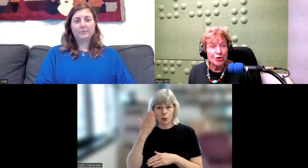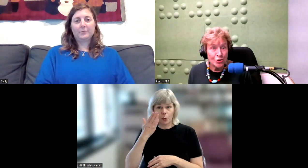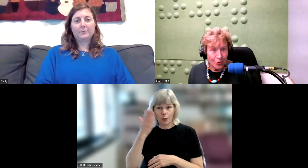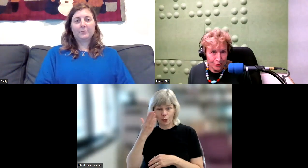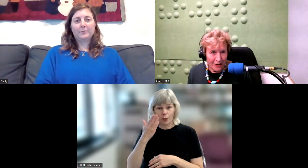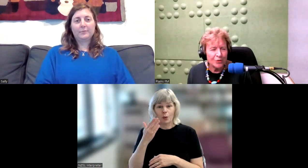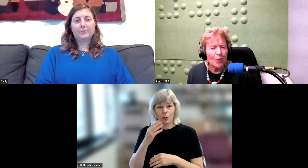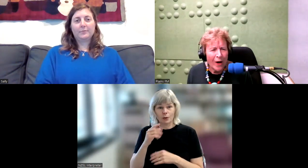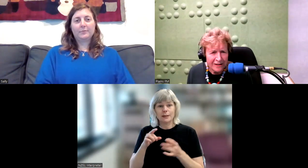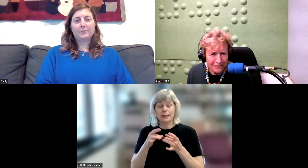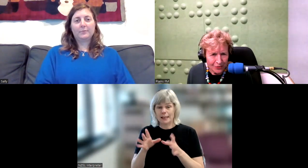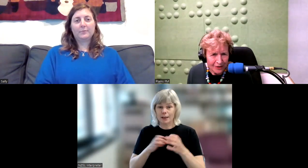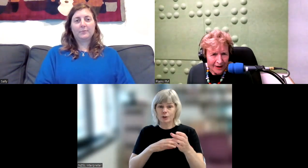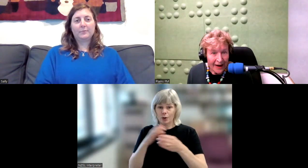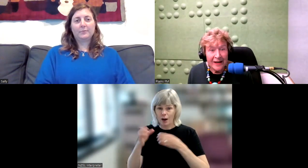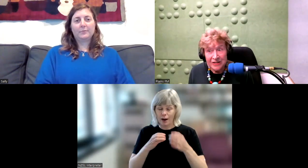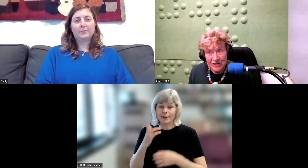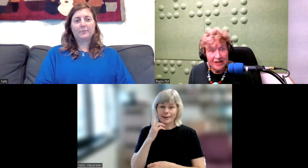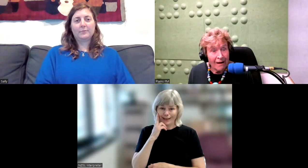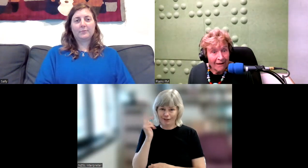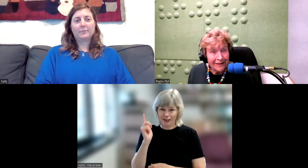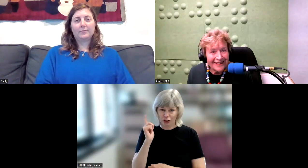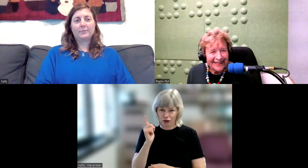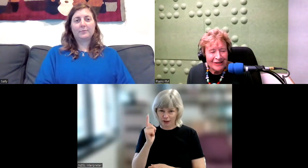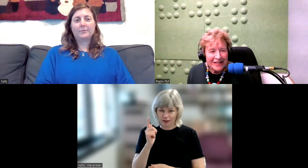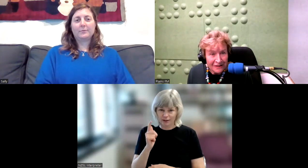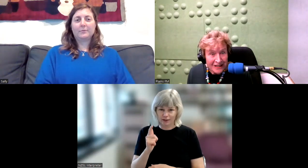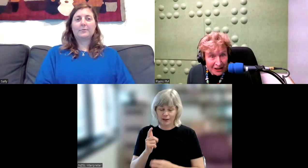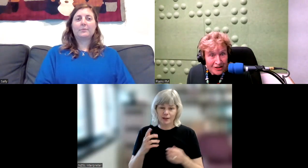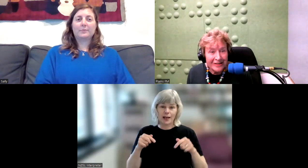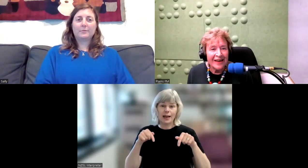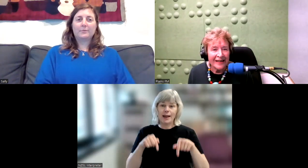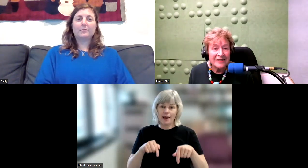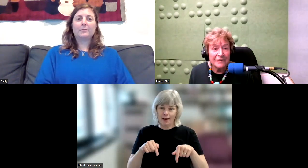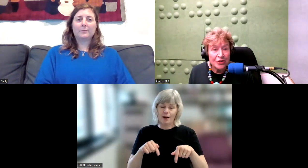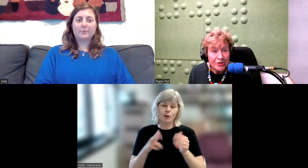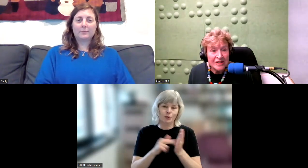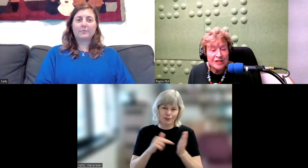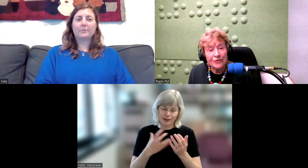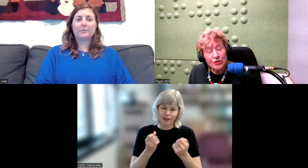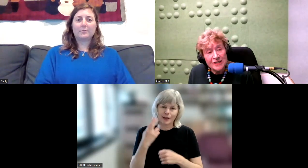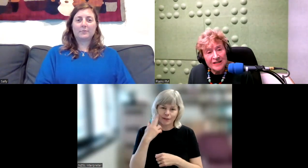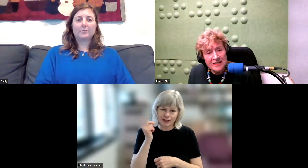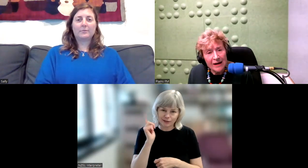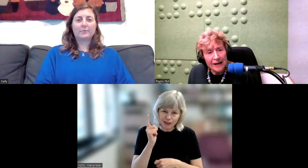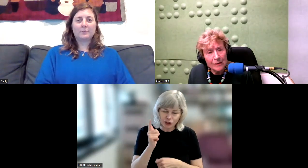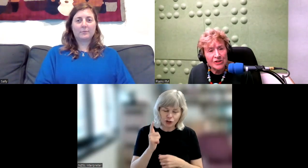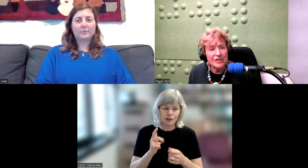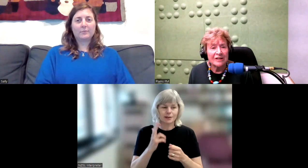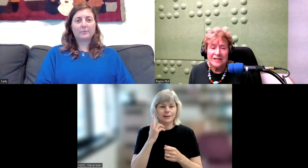huge. That was wonderful. And as there is now, there are deaf teachers and deaf tutors for New Zealand Sign Language. There are